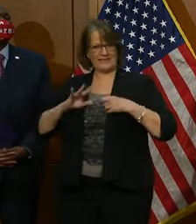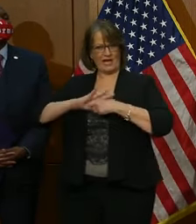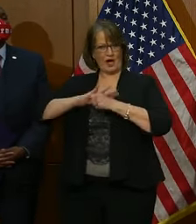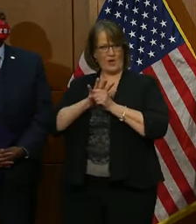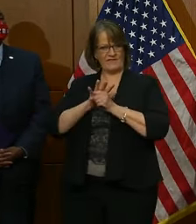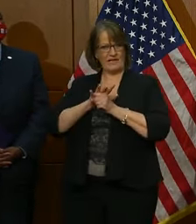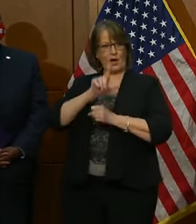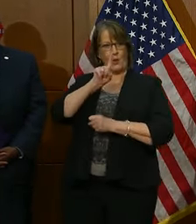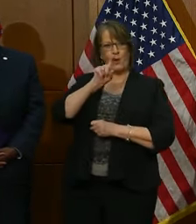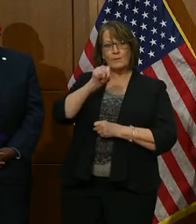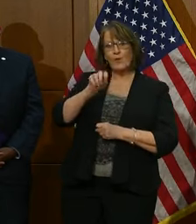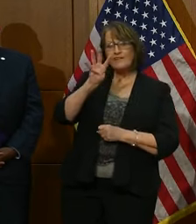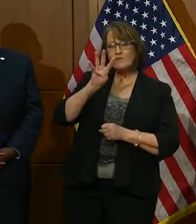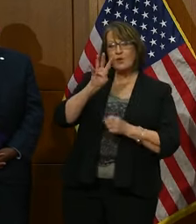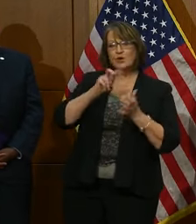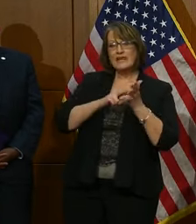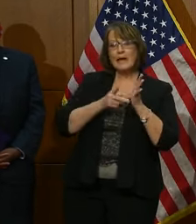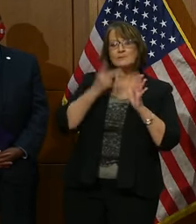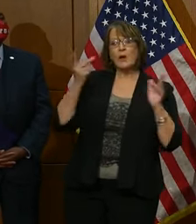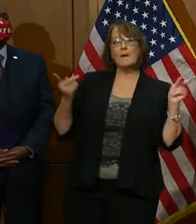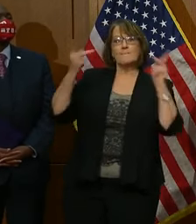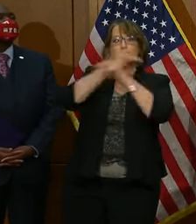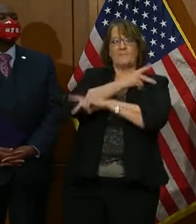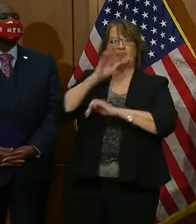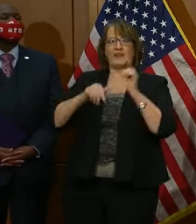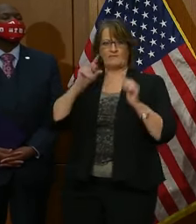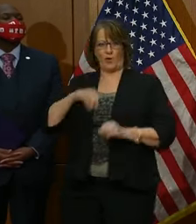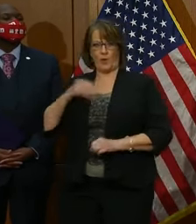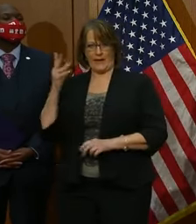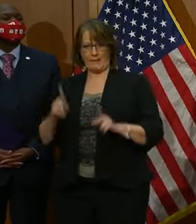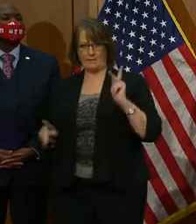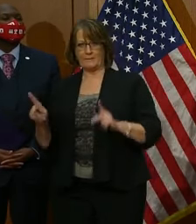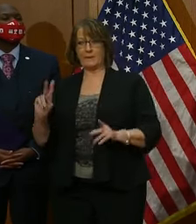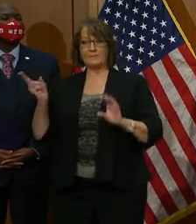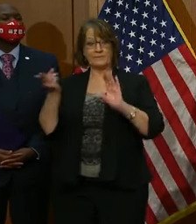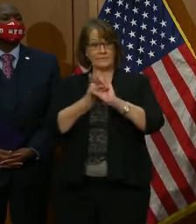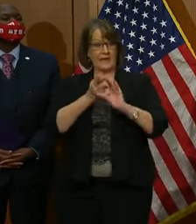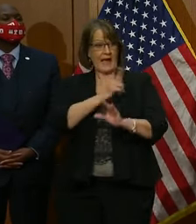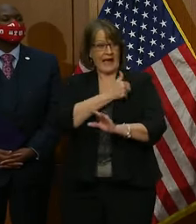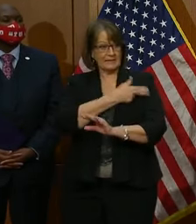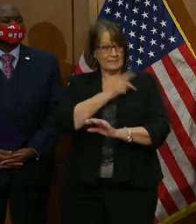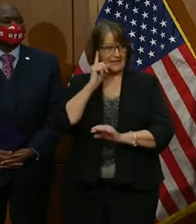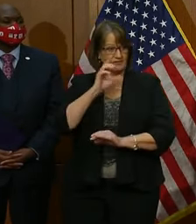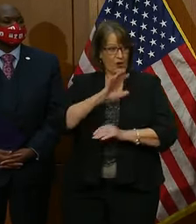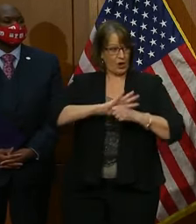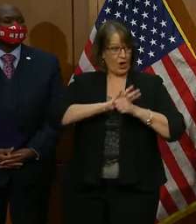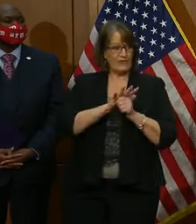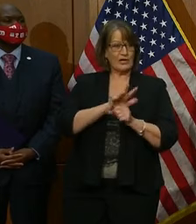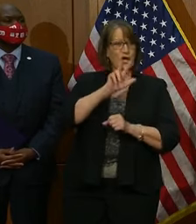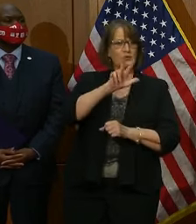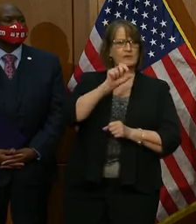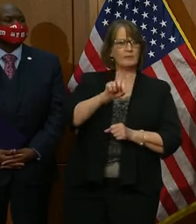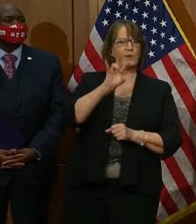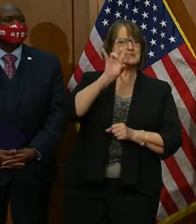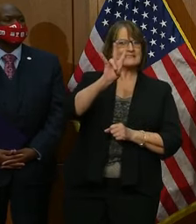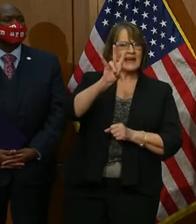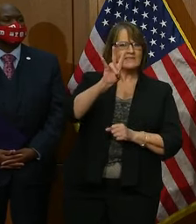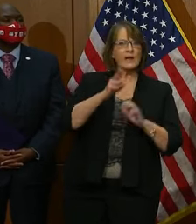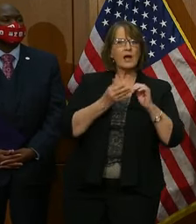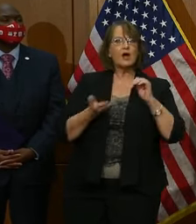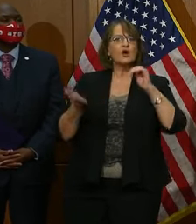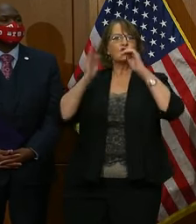1.4 times greater than the odds for whites. Hospitalizations for COVID, 3.7 times greater than the odds for